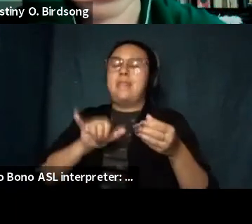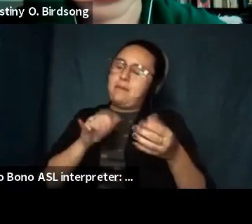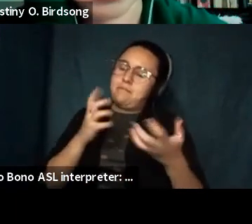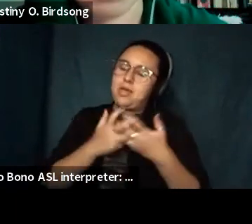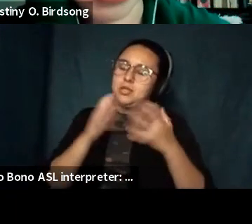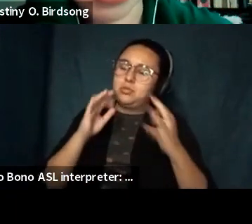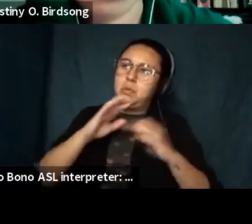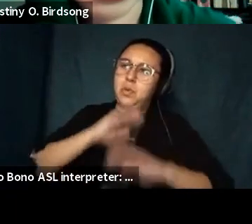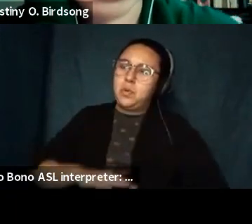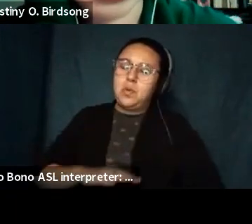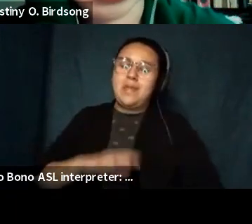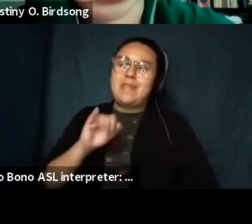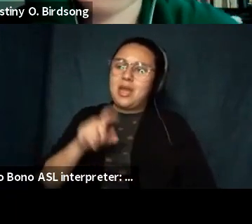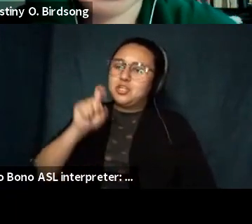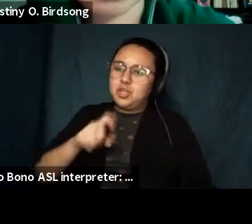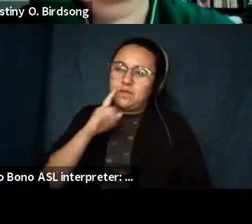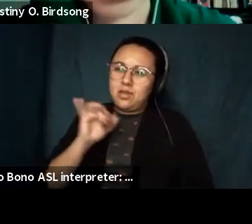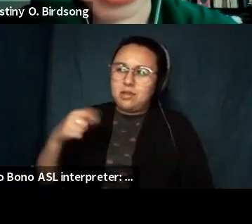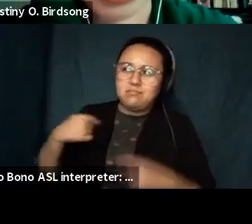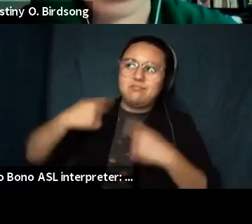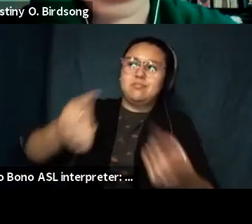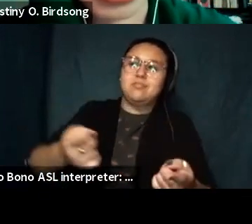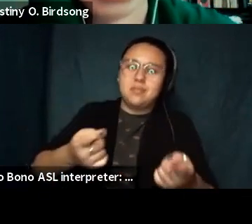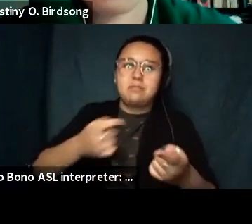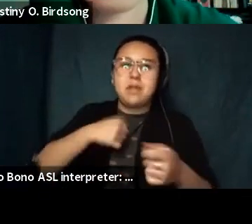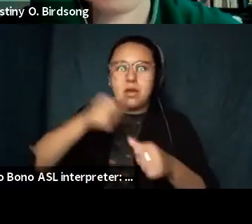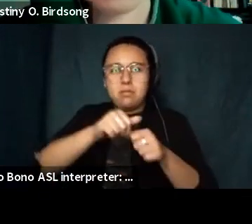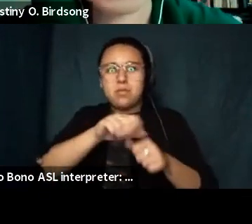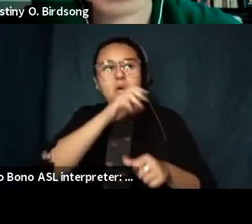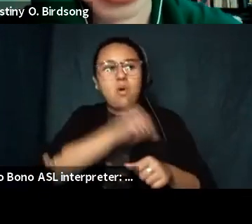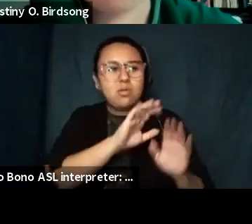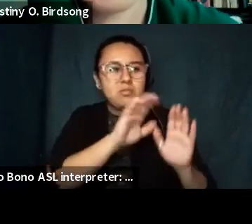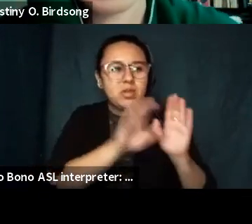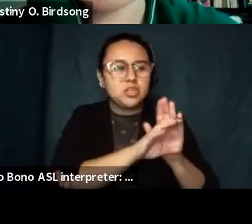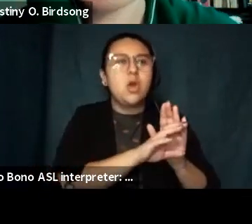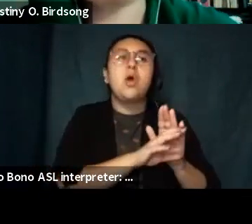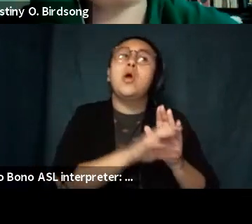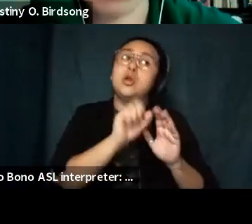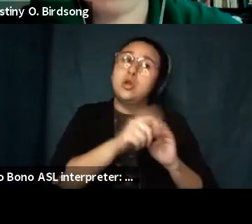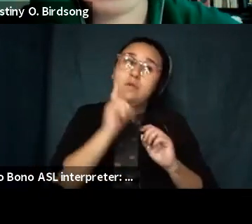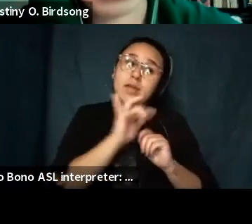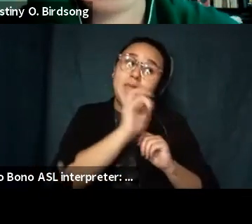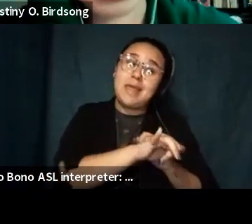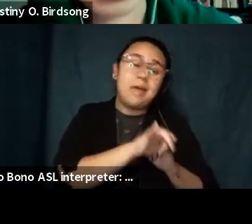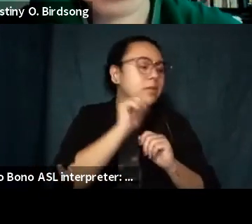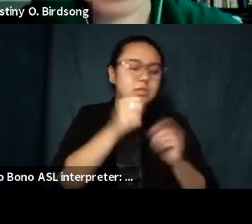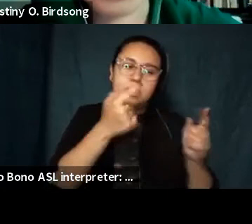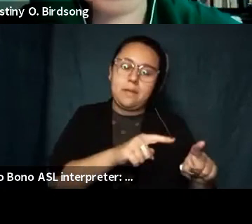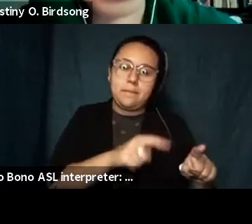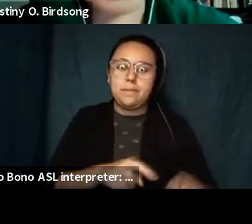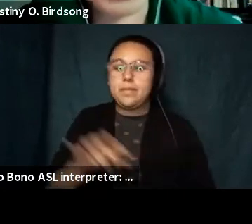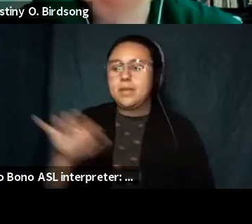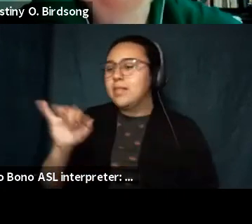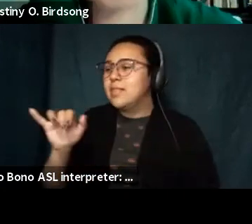be um but but it's it's kind of fun to think back on the other ones like oh it was almost that but no this is like naming